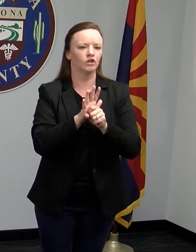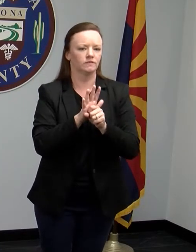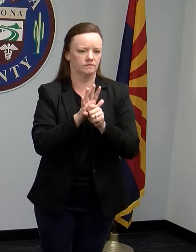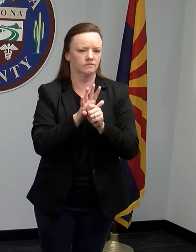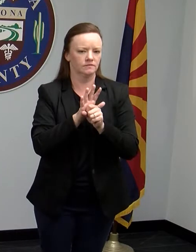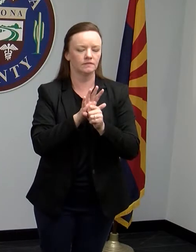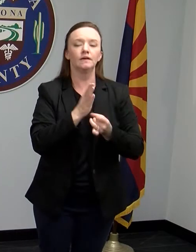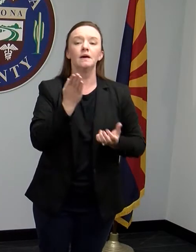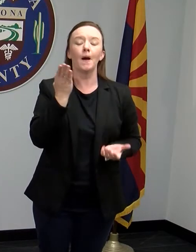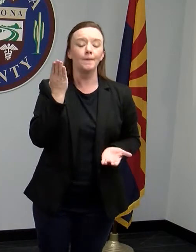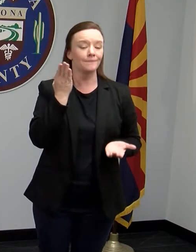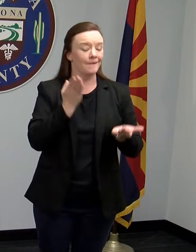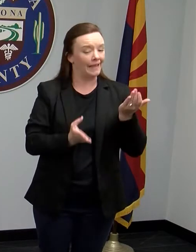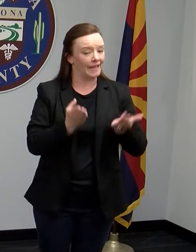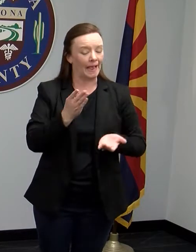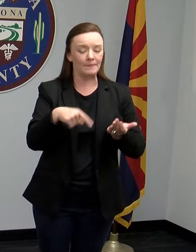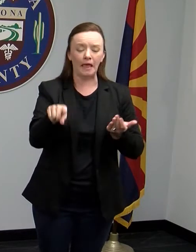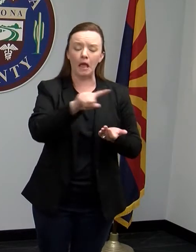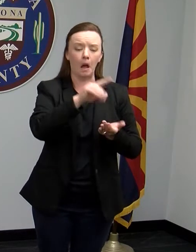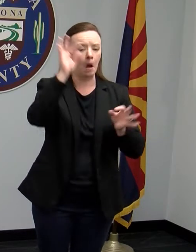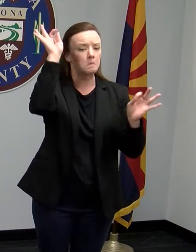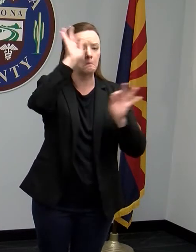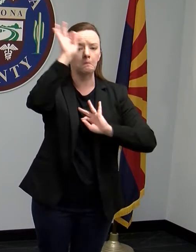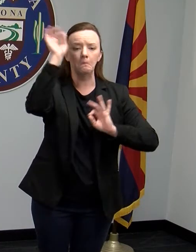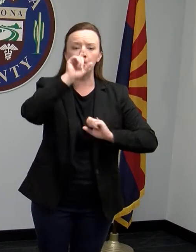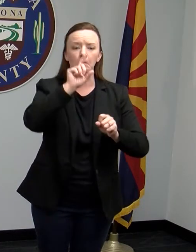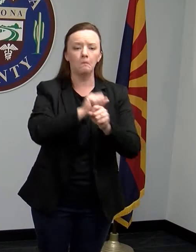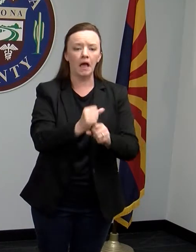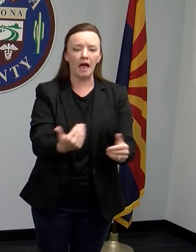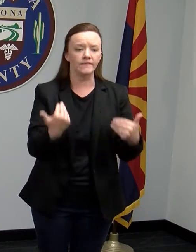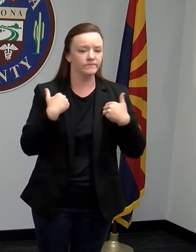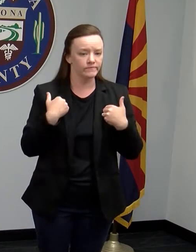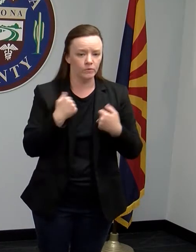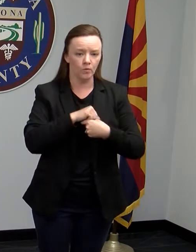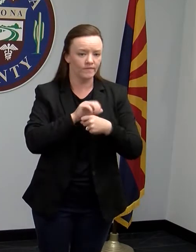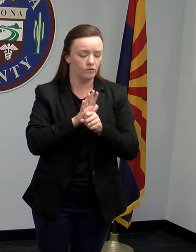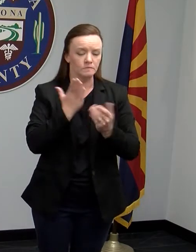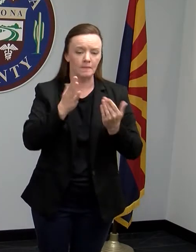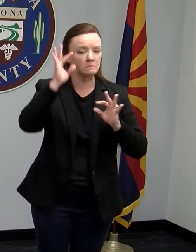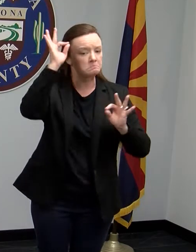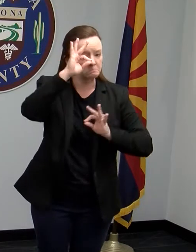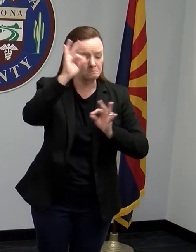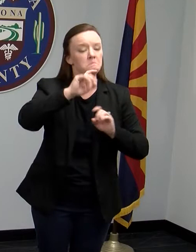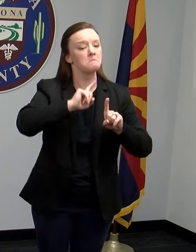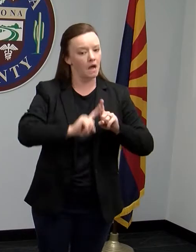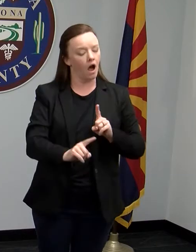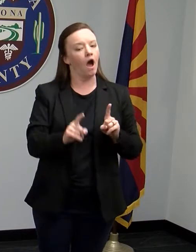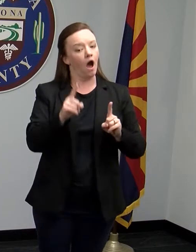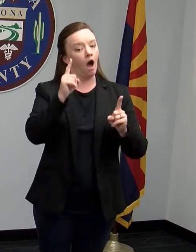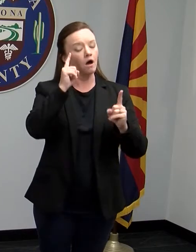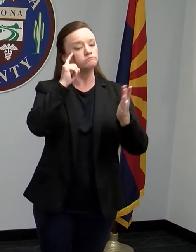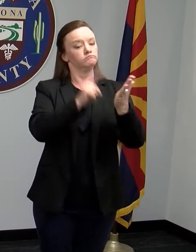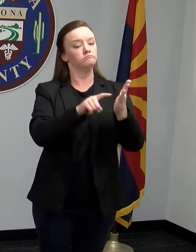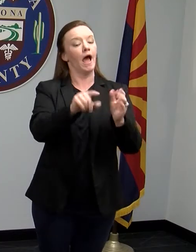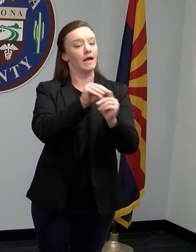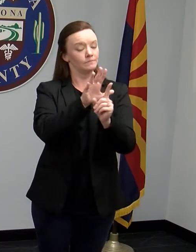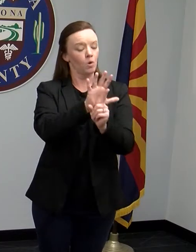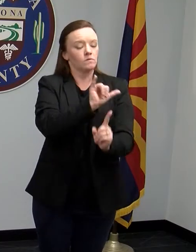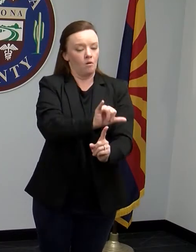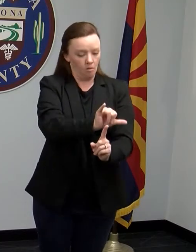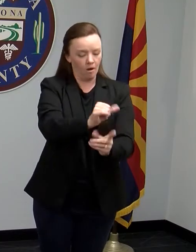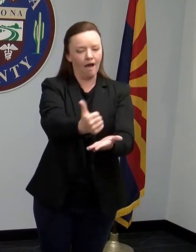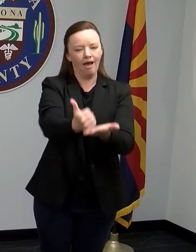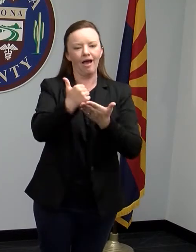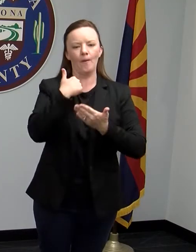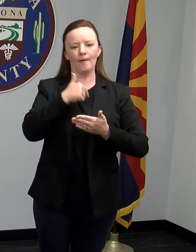without ever even knowing that they were infected. Understanding this information helps us make decisions about strategies to